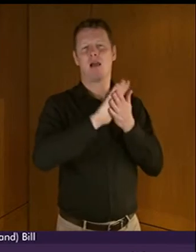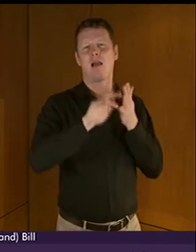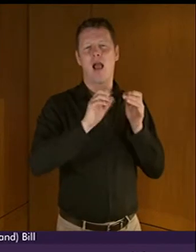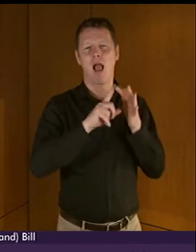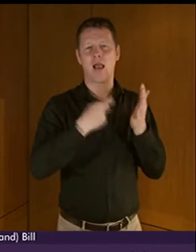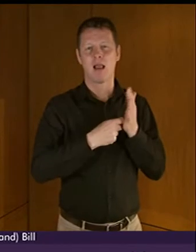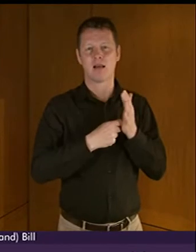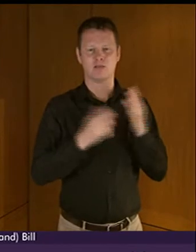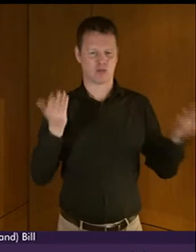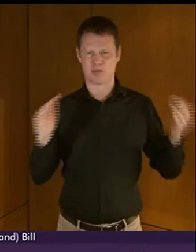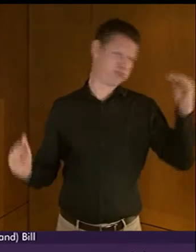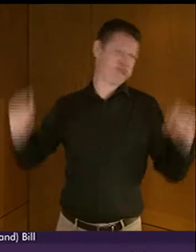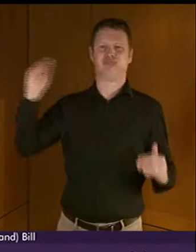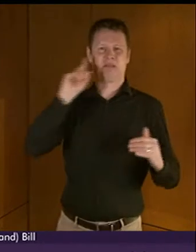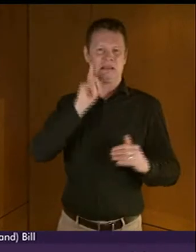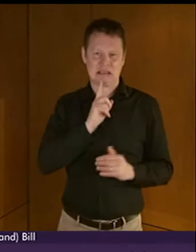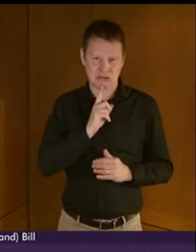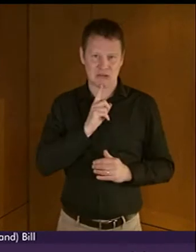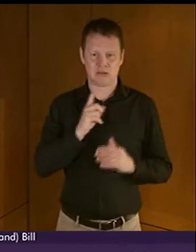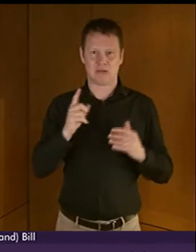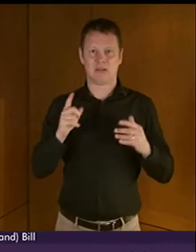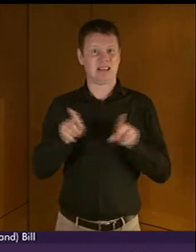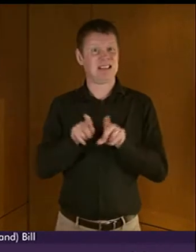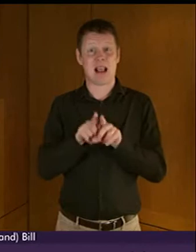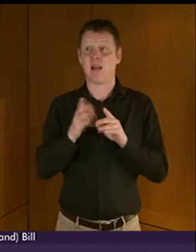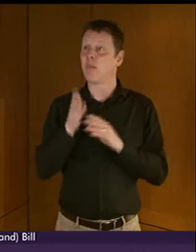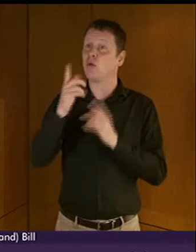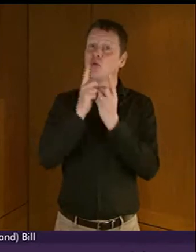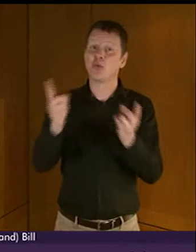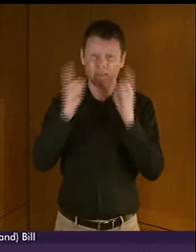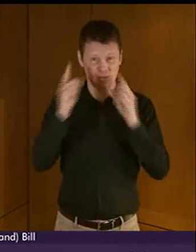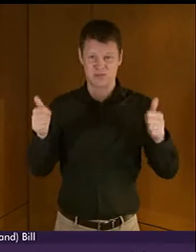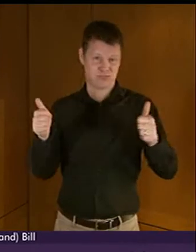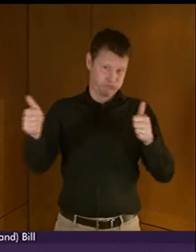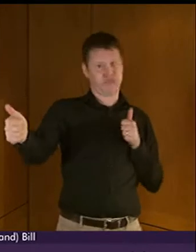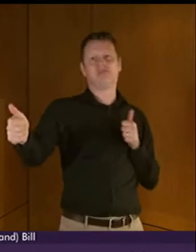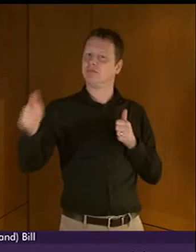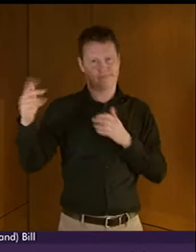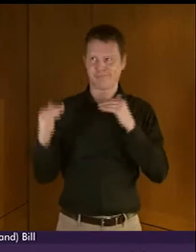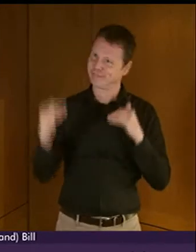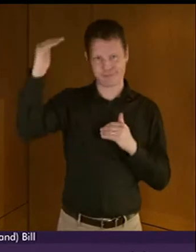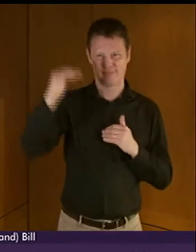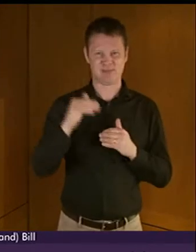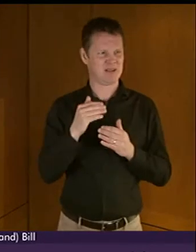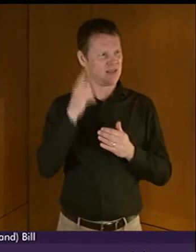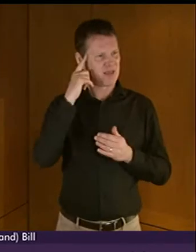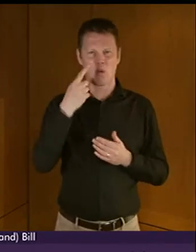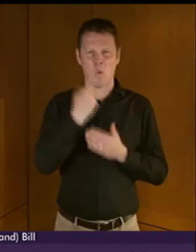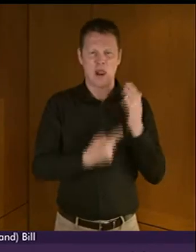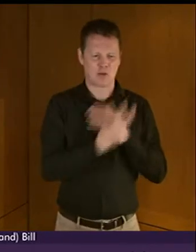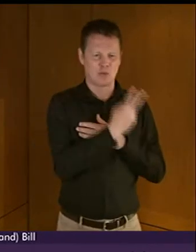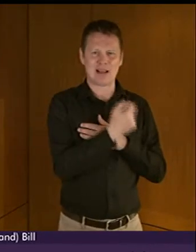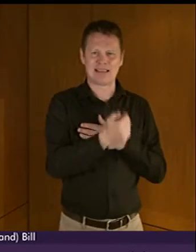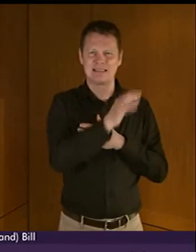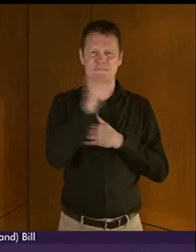pupils. And the numbers advancing into higher education, where, again, we need to have support for them, is only 26% compared to